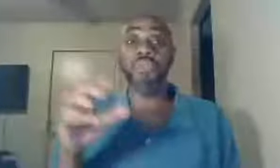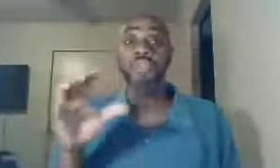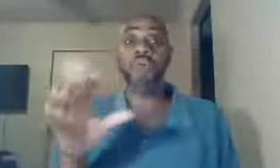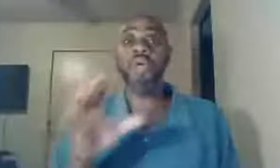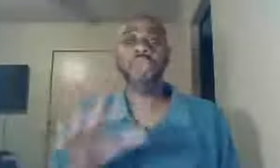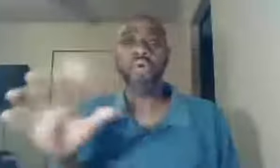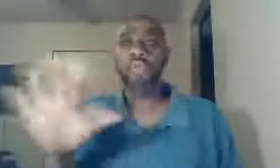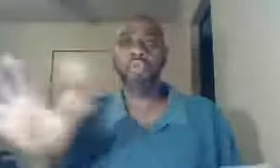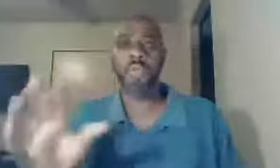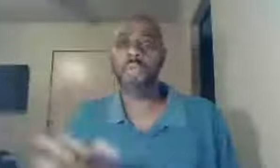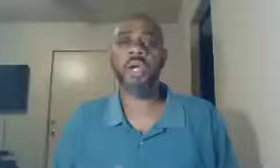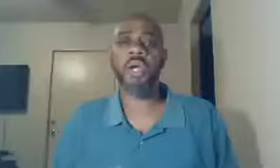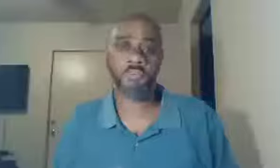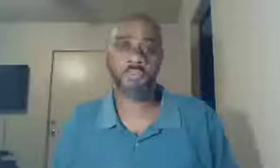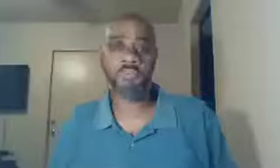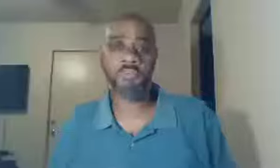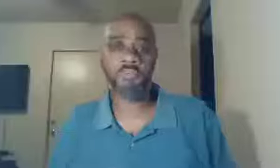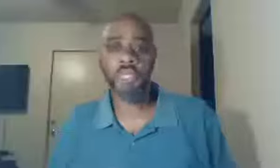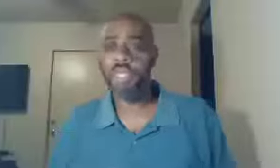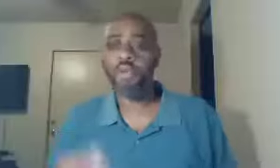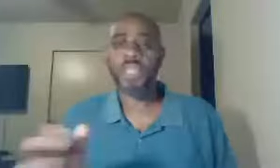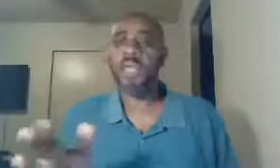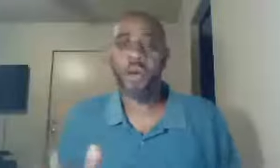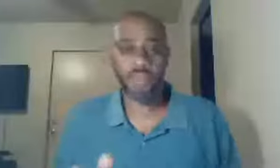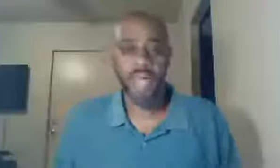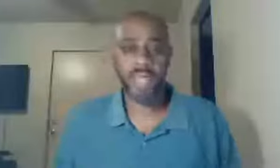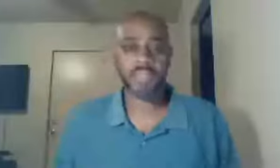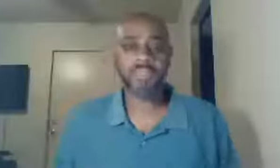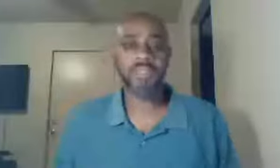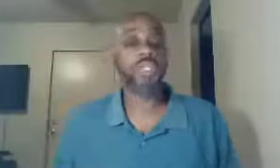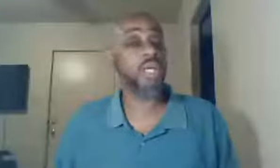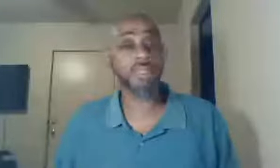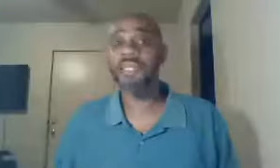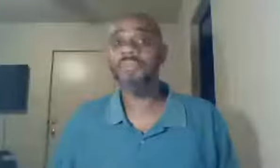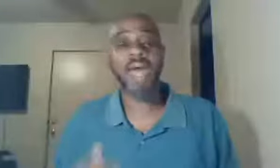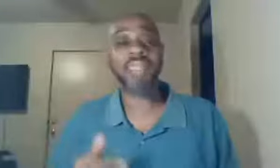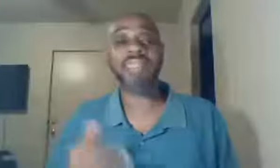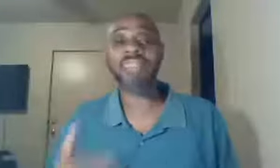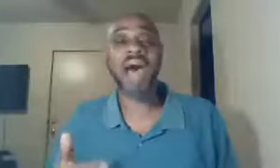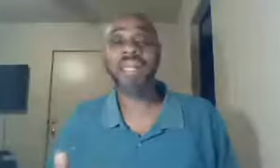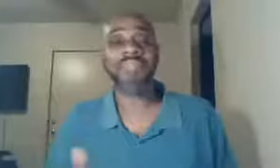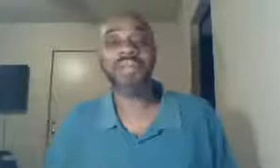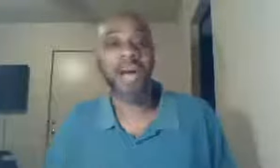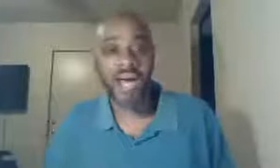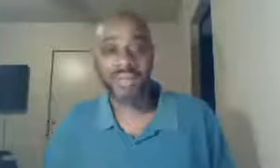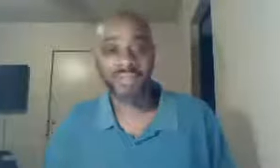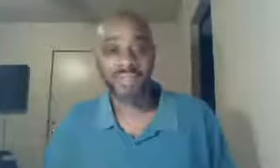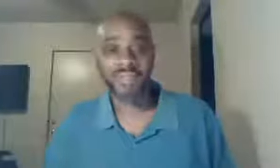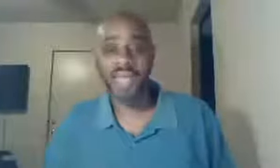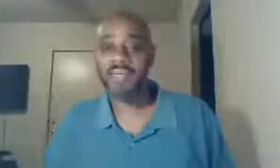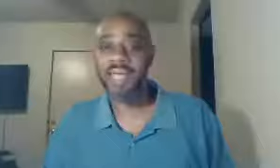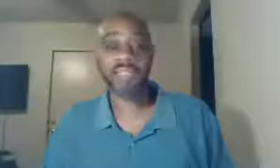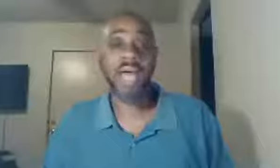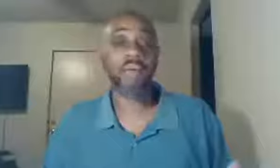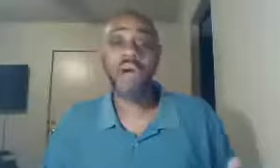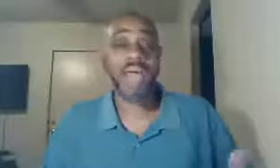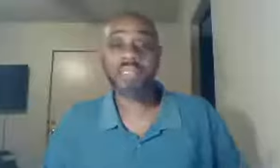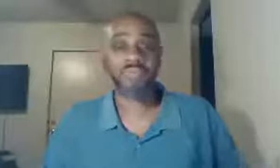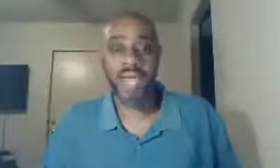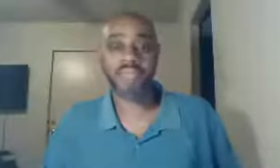use big words, and don't take all of that, look, that is not of God, that is not wise advice,